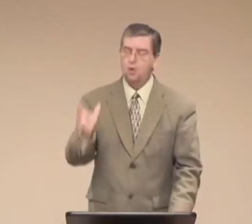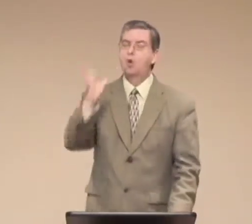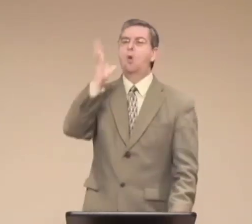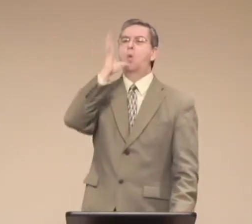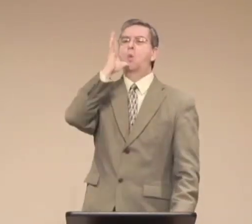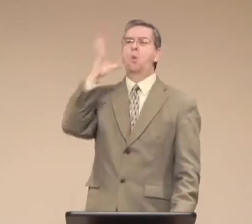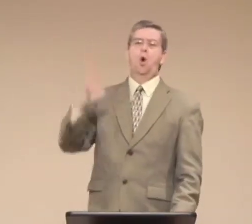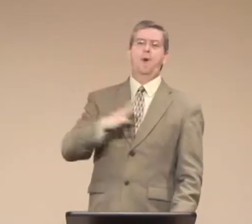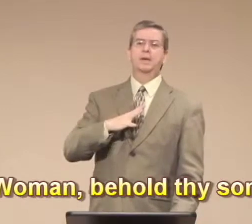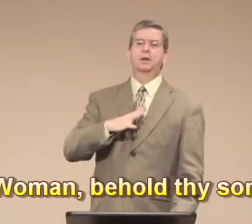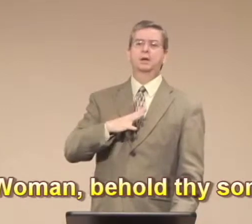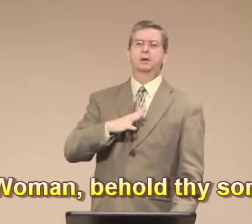War.